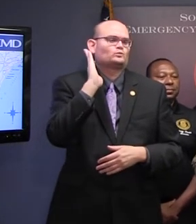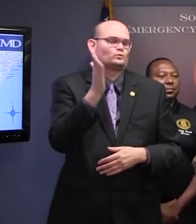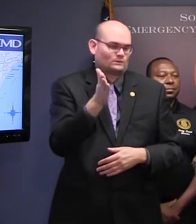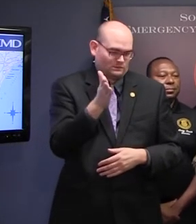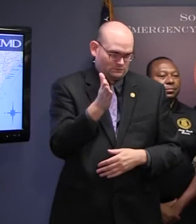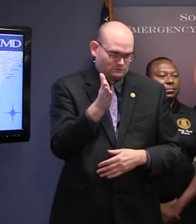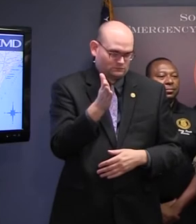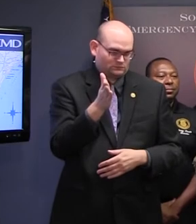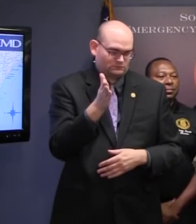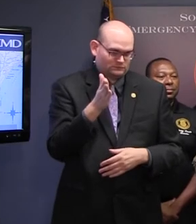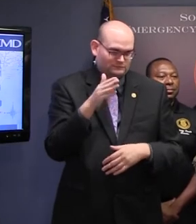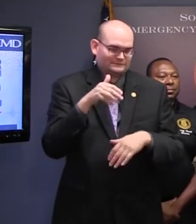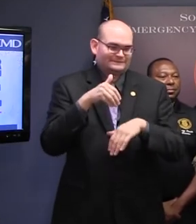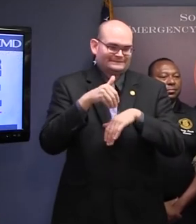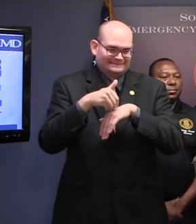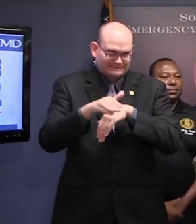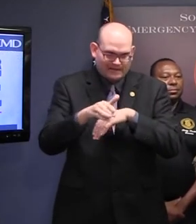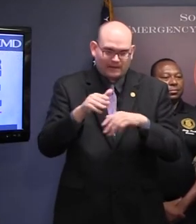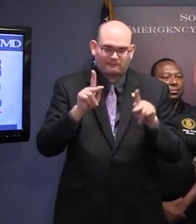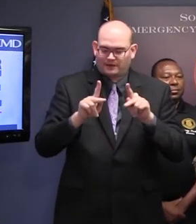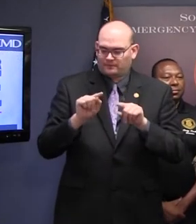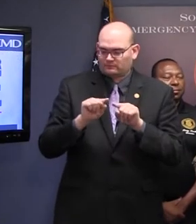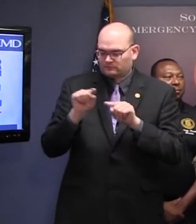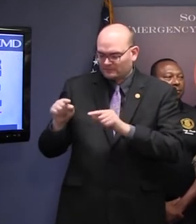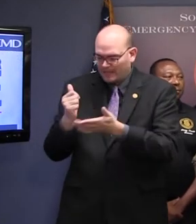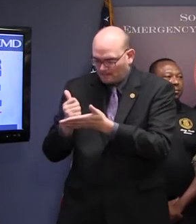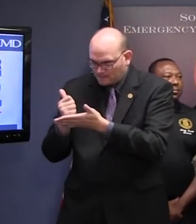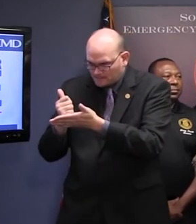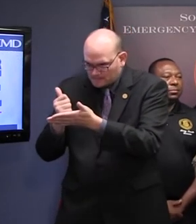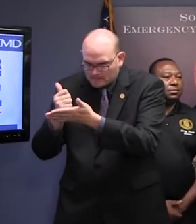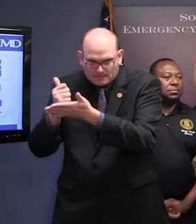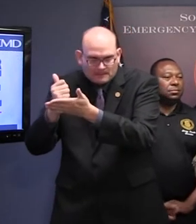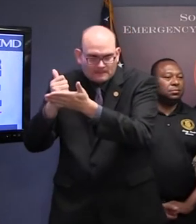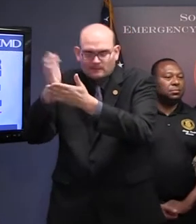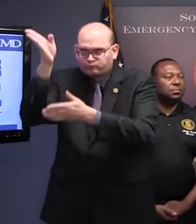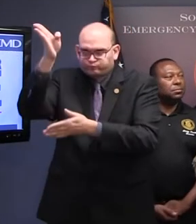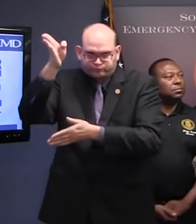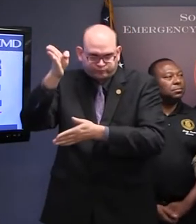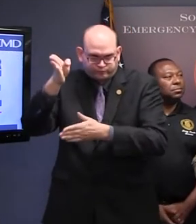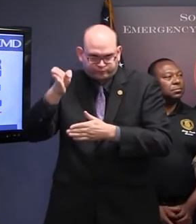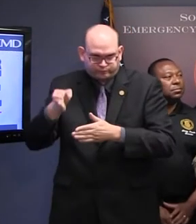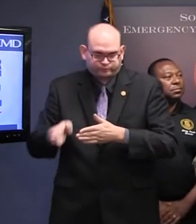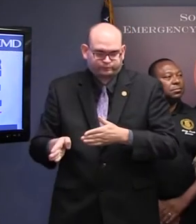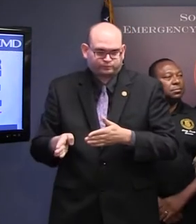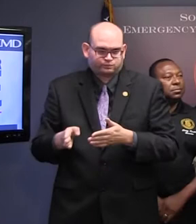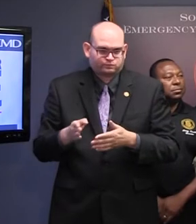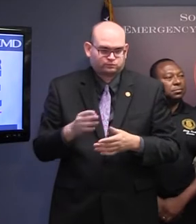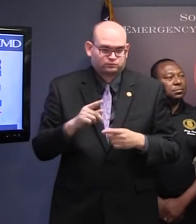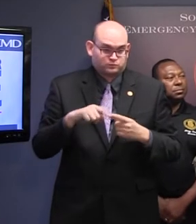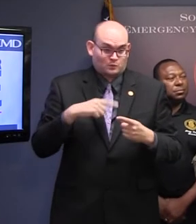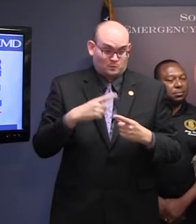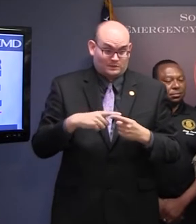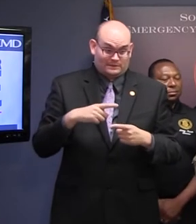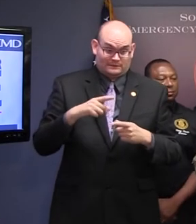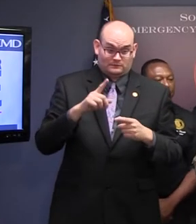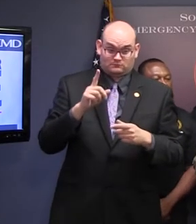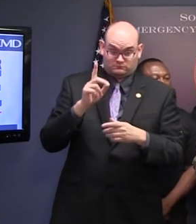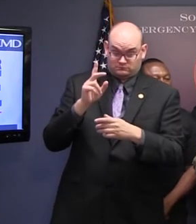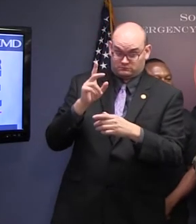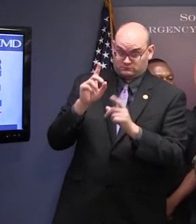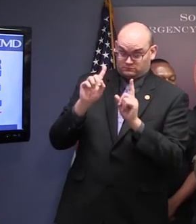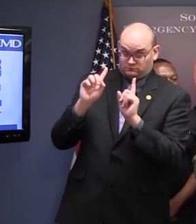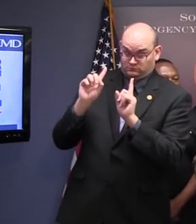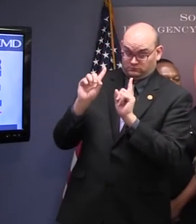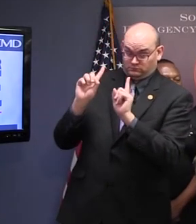forces forward to help with recovery efforts as we anticipate what the storm is going to do. And those,